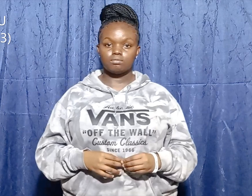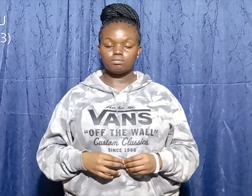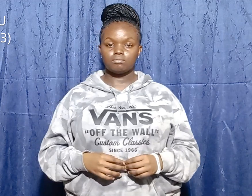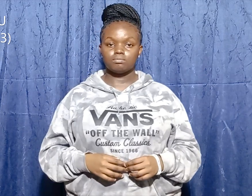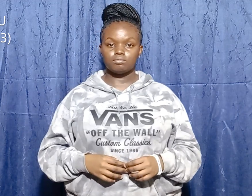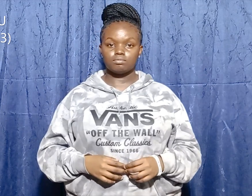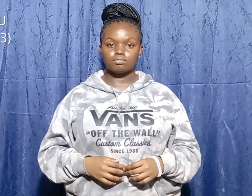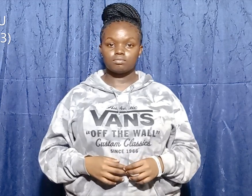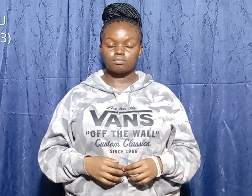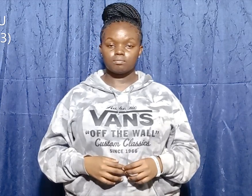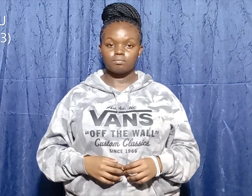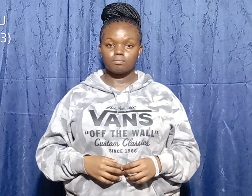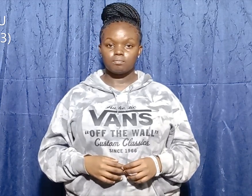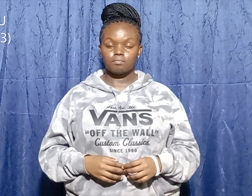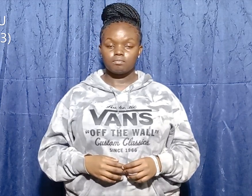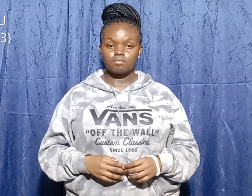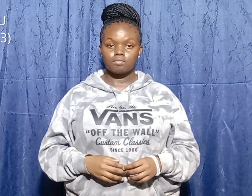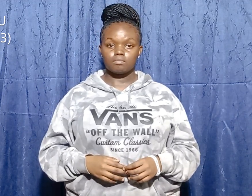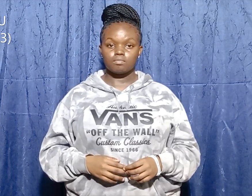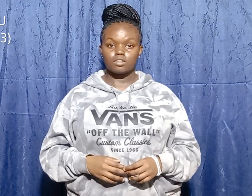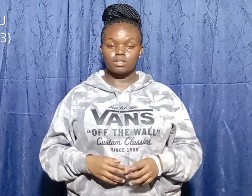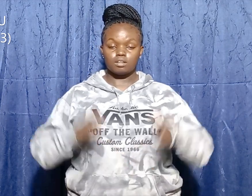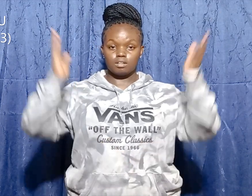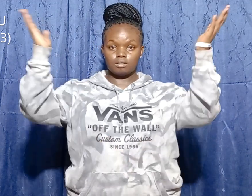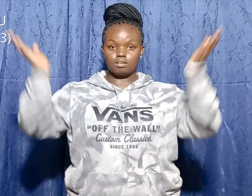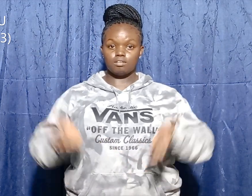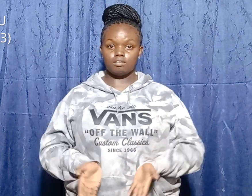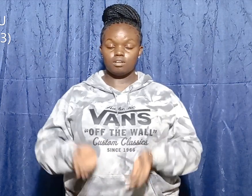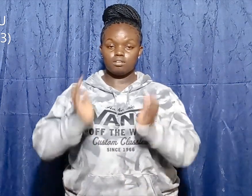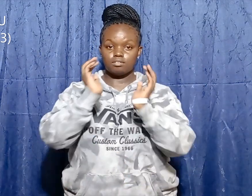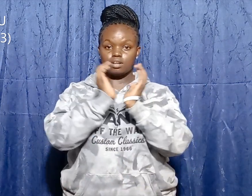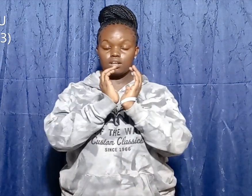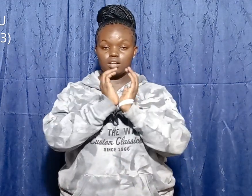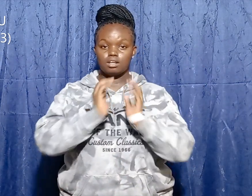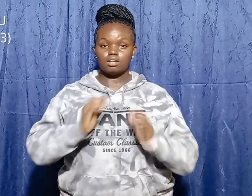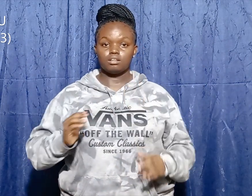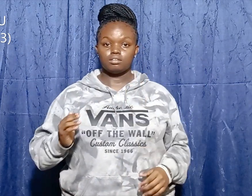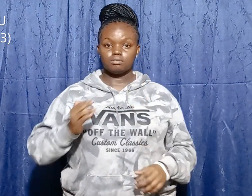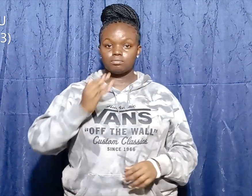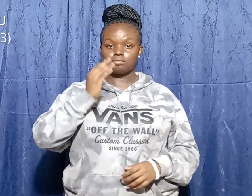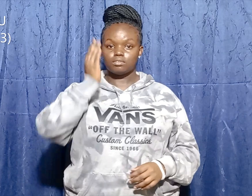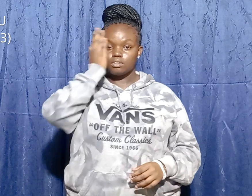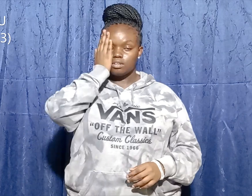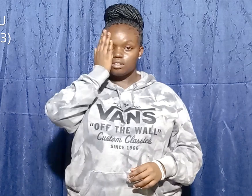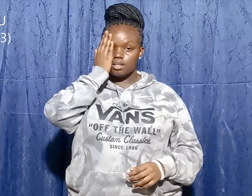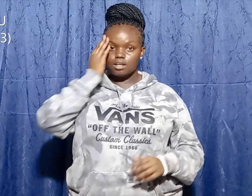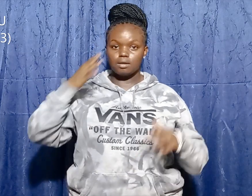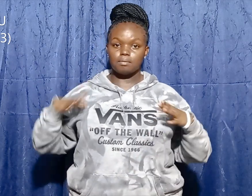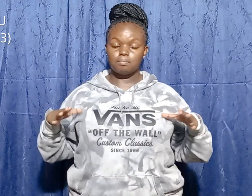In the valley of Elam where the Israelites people also come to them.